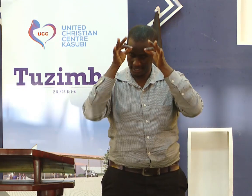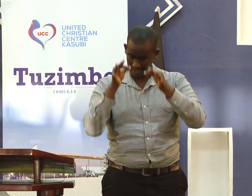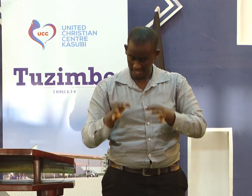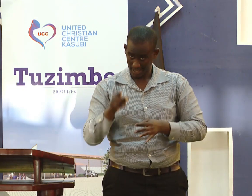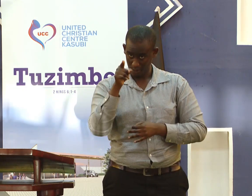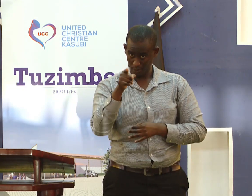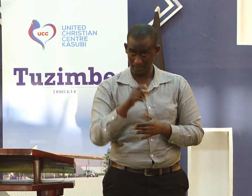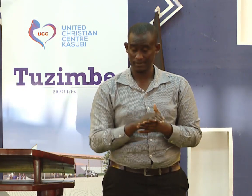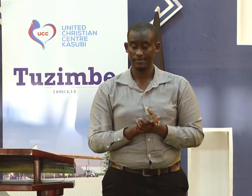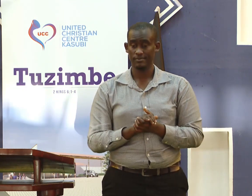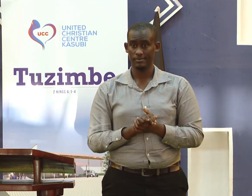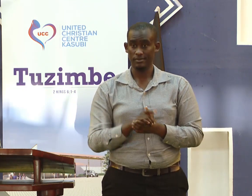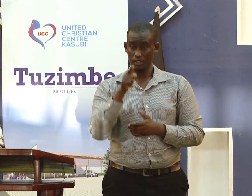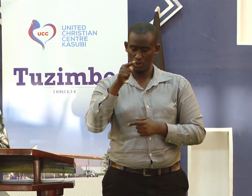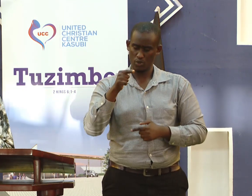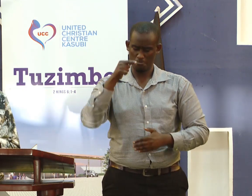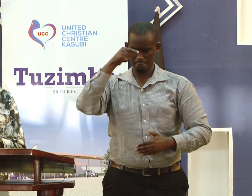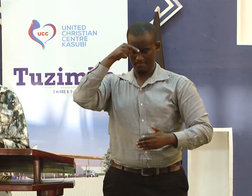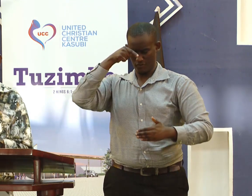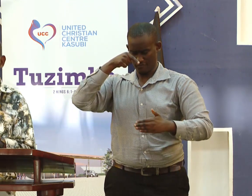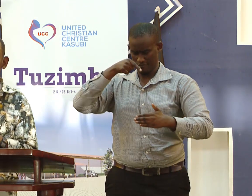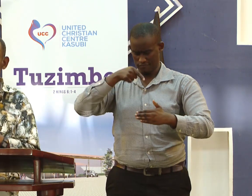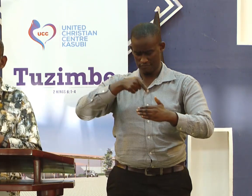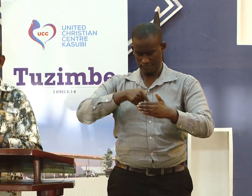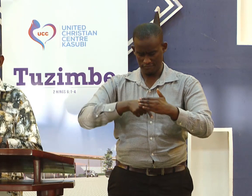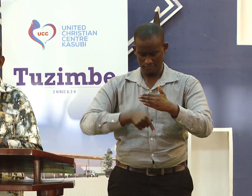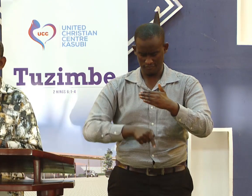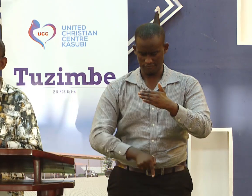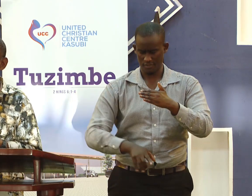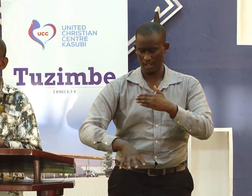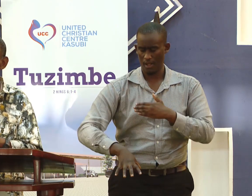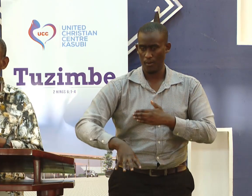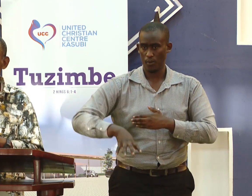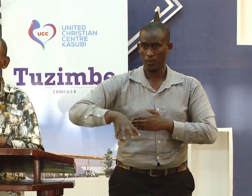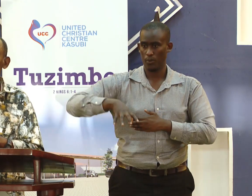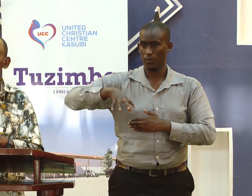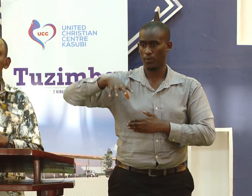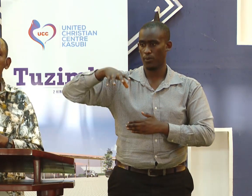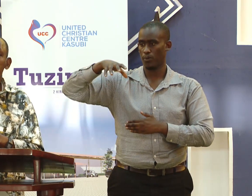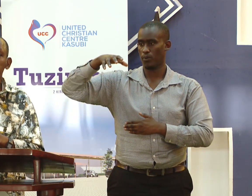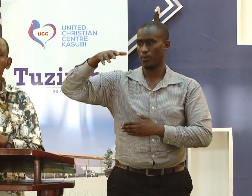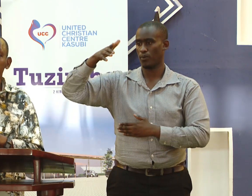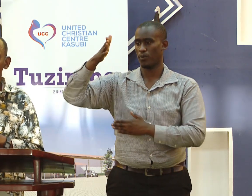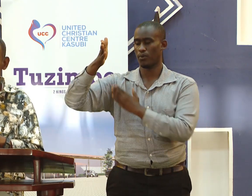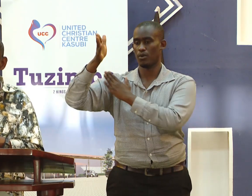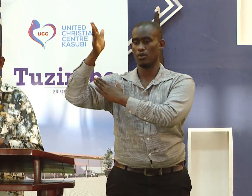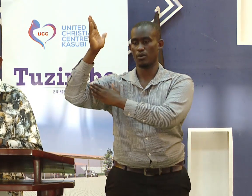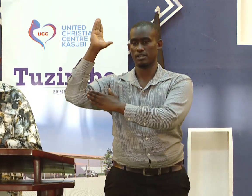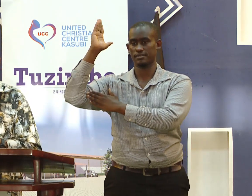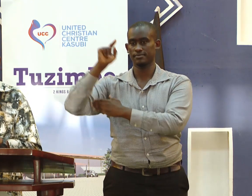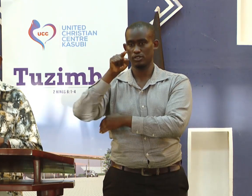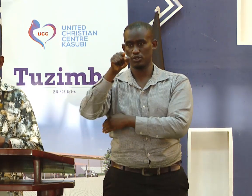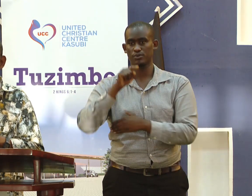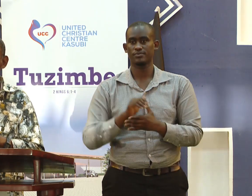decision to continue growing in our Lord. Amen.